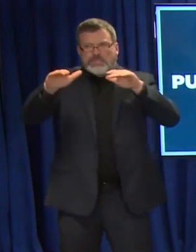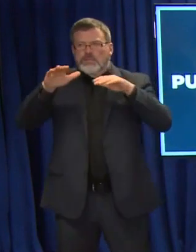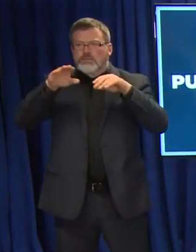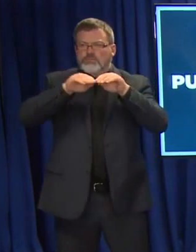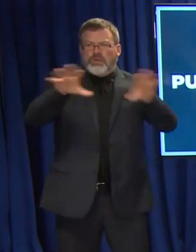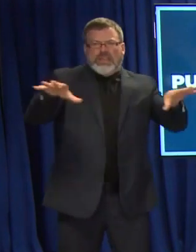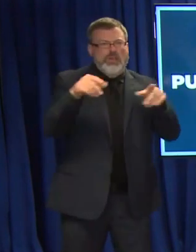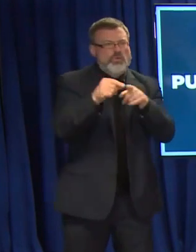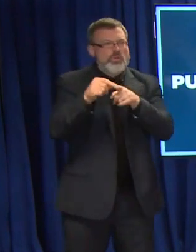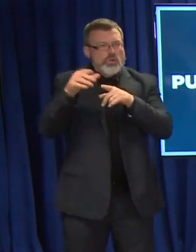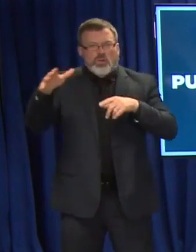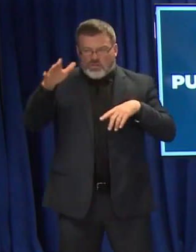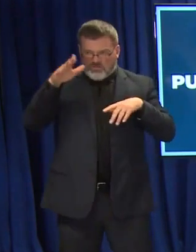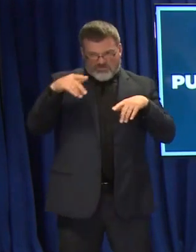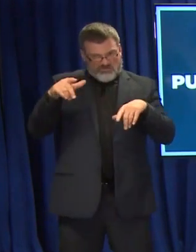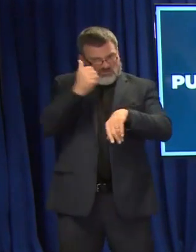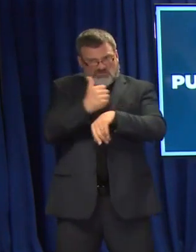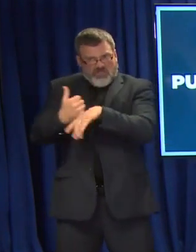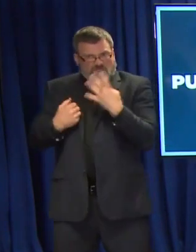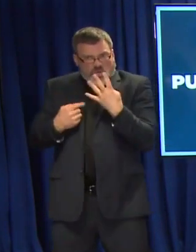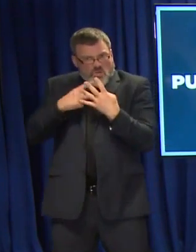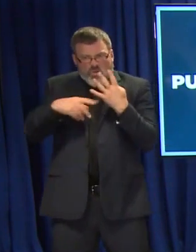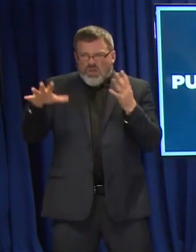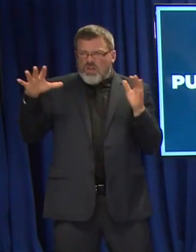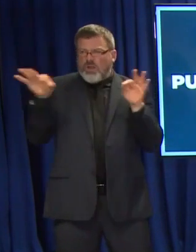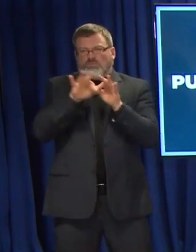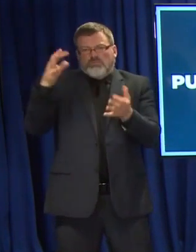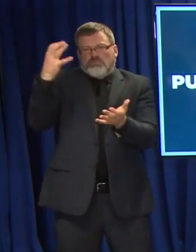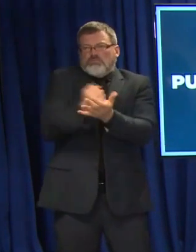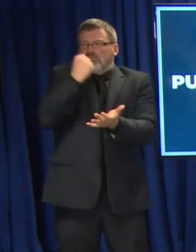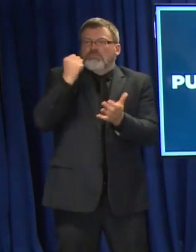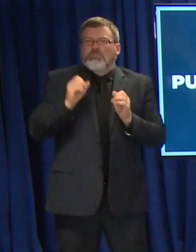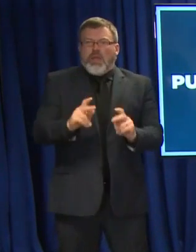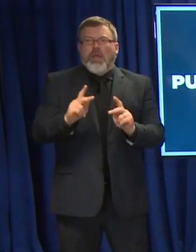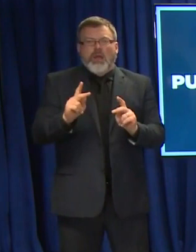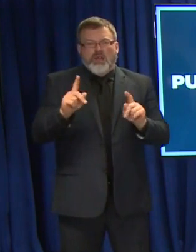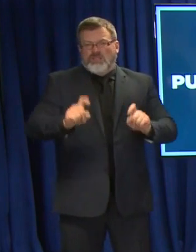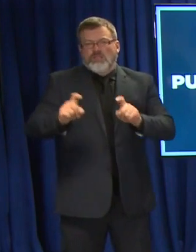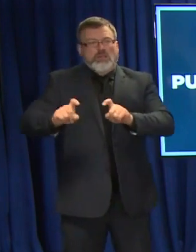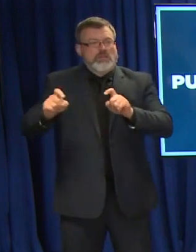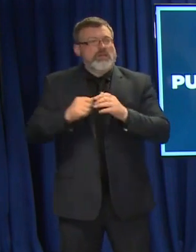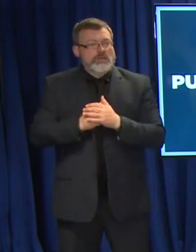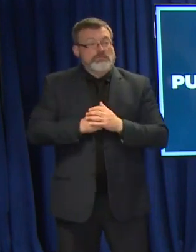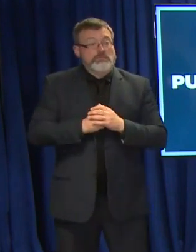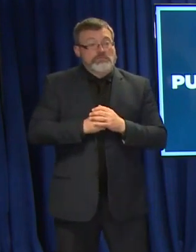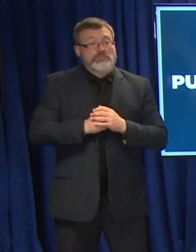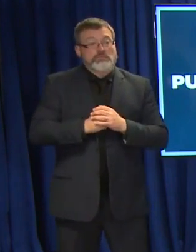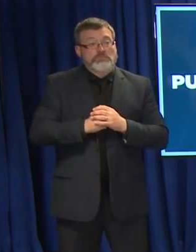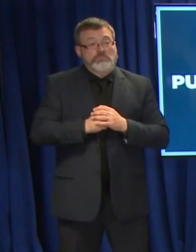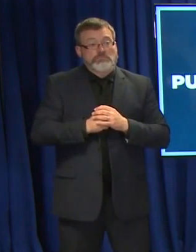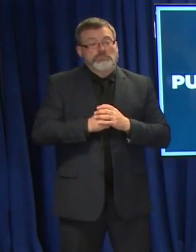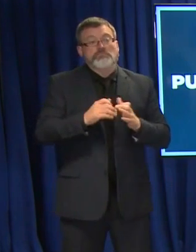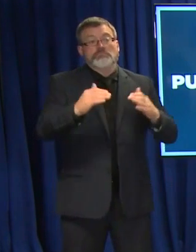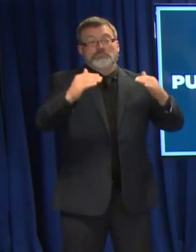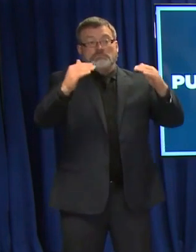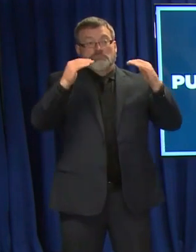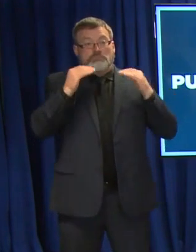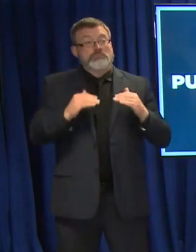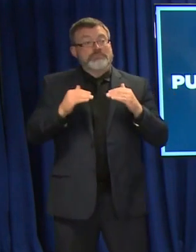for business. The last update I have is around the Homebound Program. We are relaunching our homebound program.